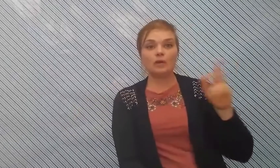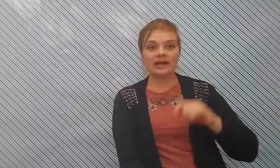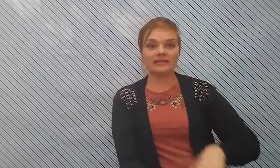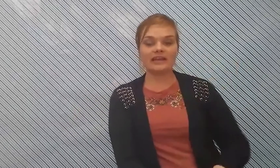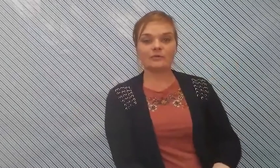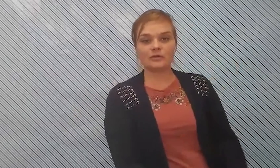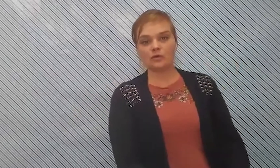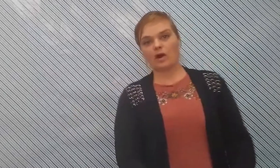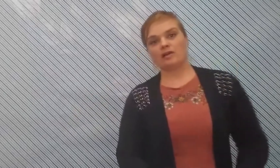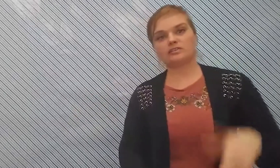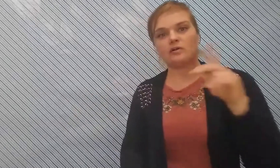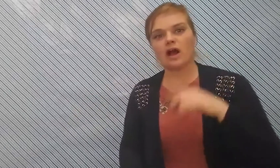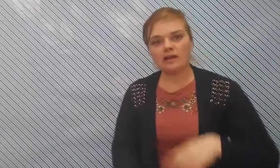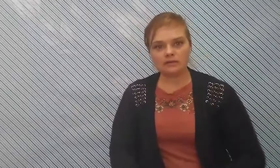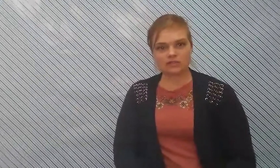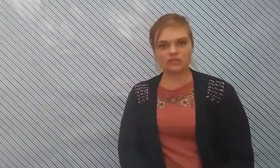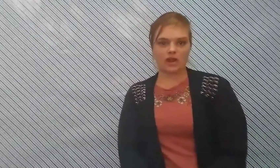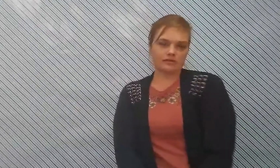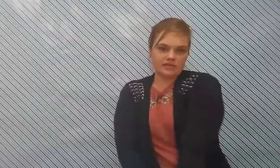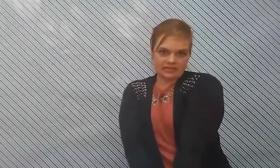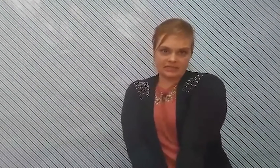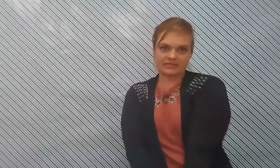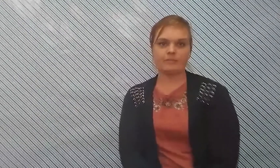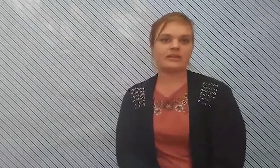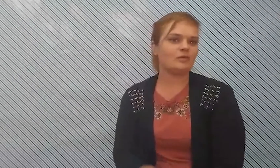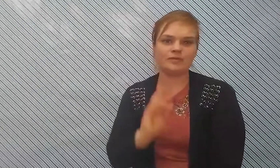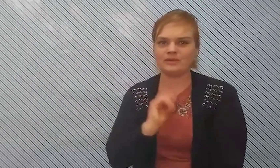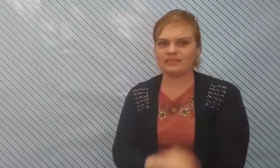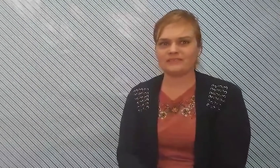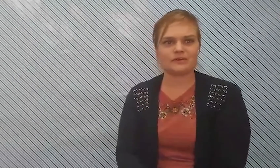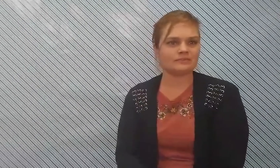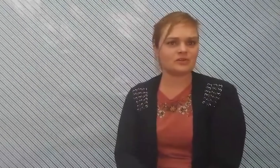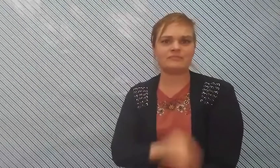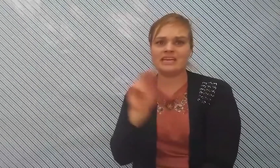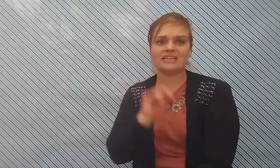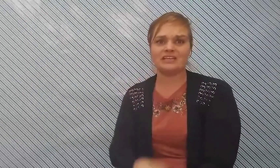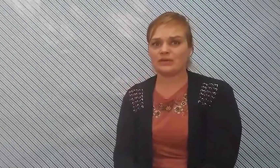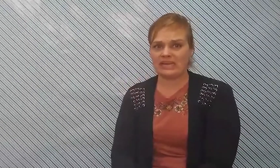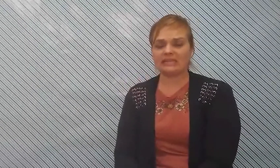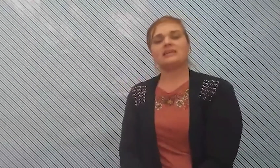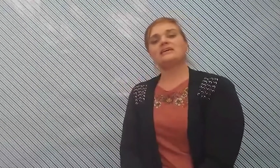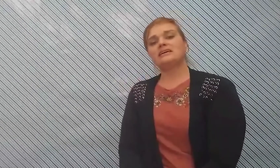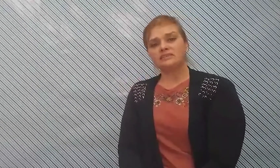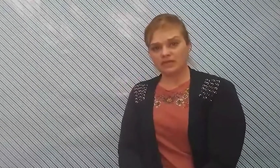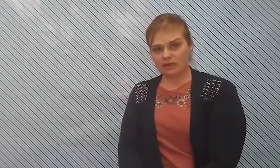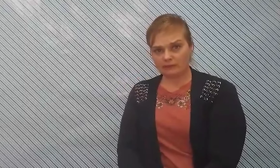what animal you are so i will start as an example and it won't be really difficult i'm sure immediately you'll get it so here we go